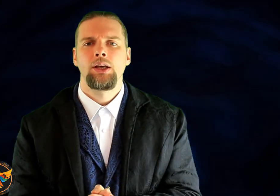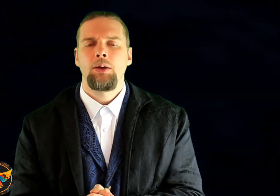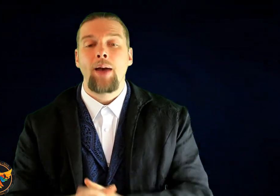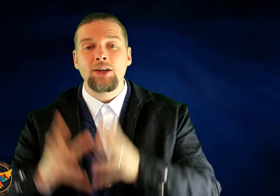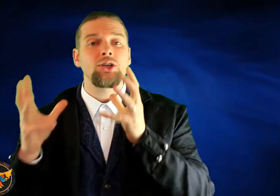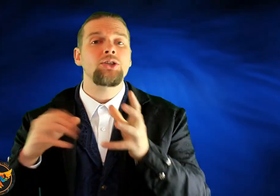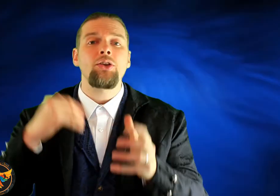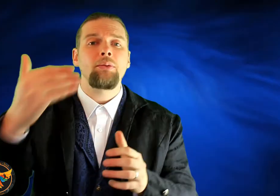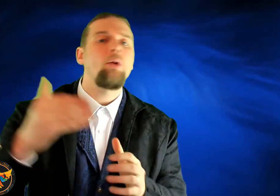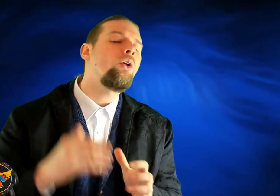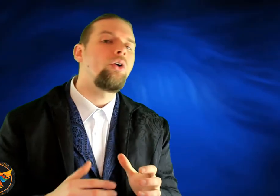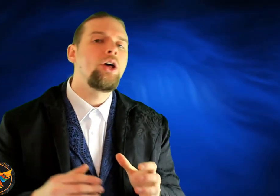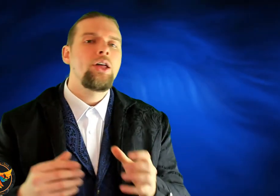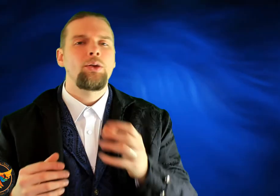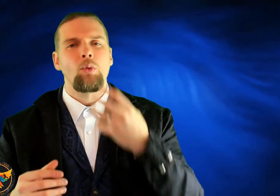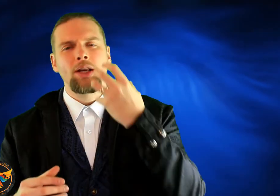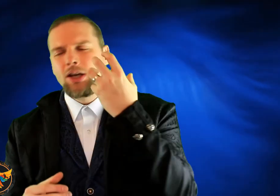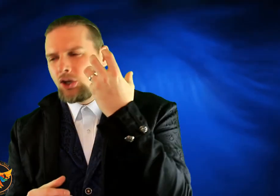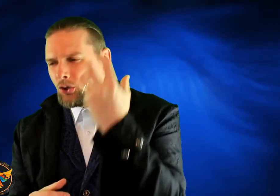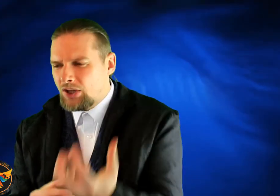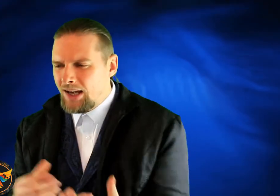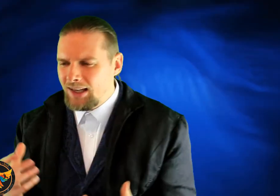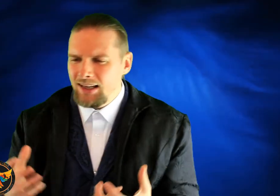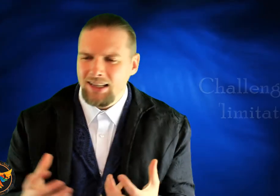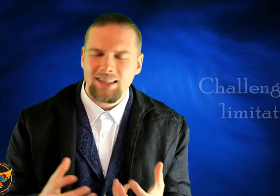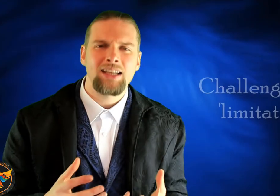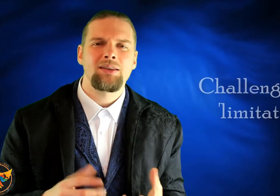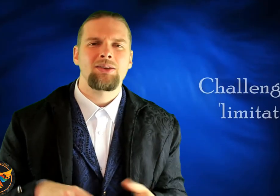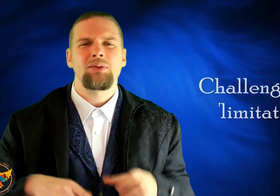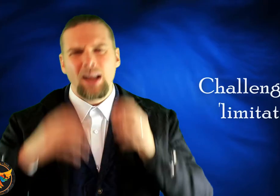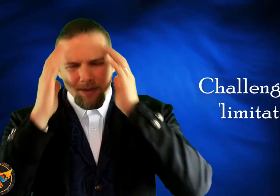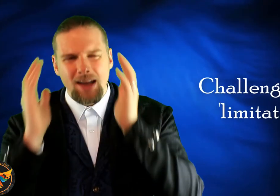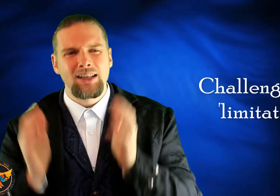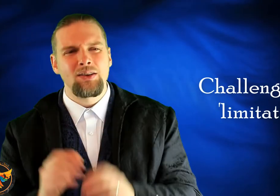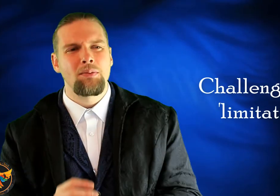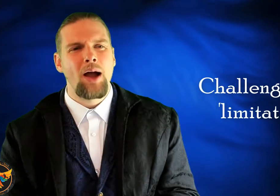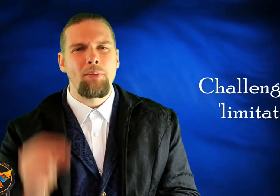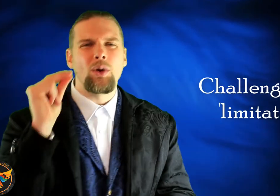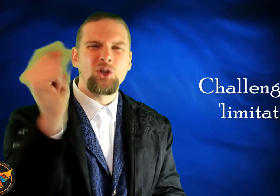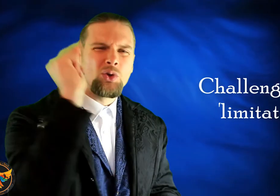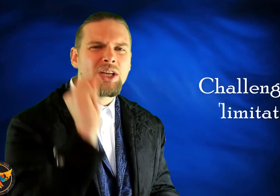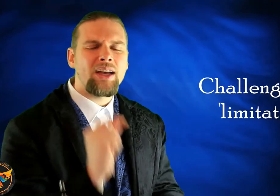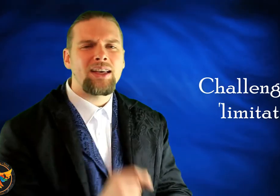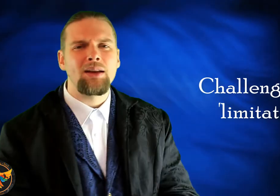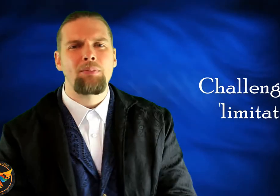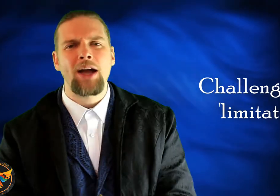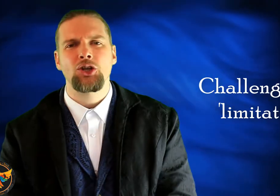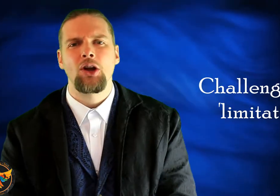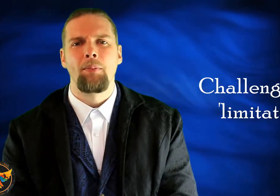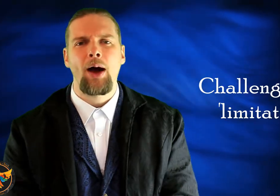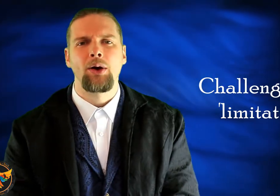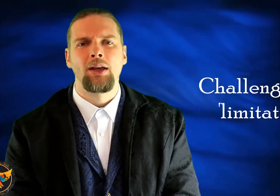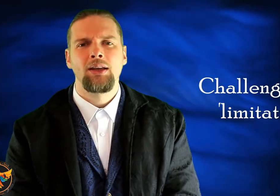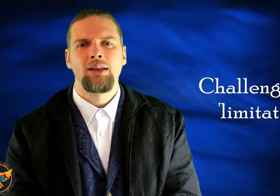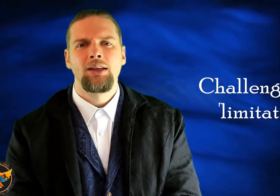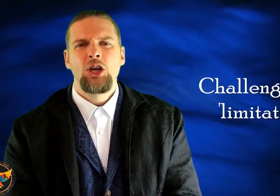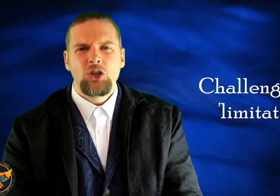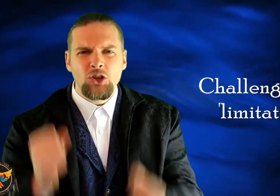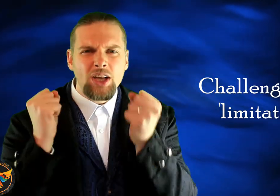Passion is nothing more than when you start getting excited about something. You can have an idea in your mind. But when you start getting passionate about it, you start